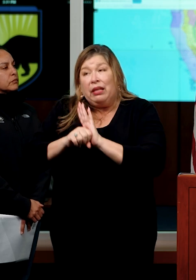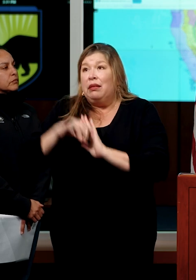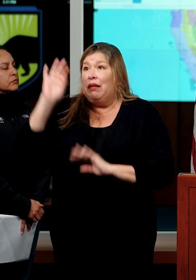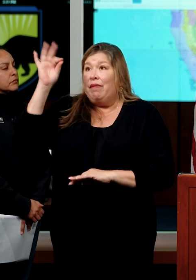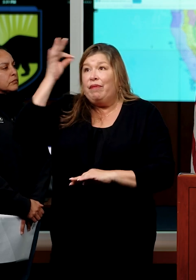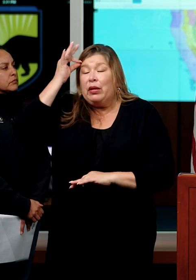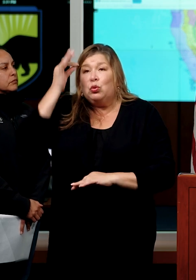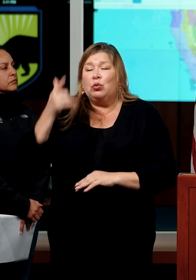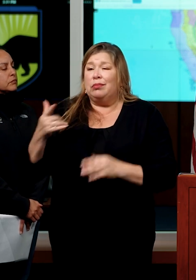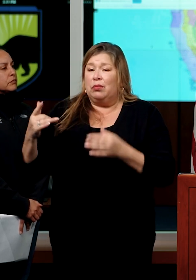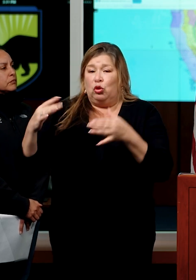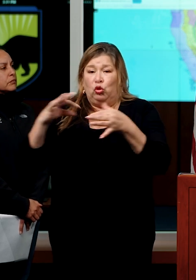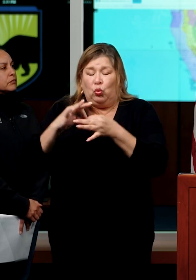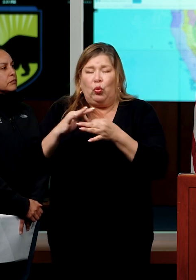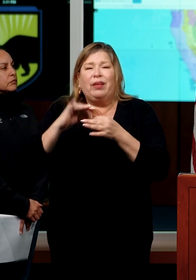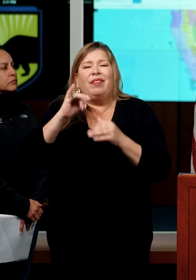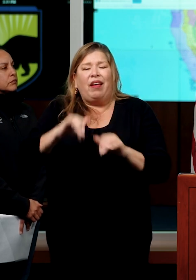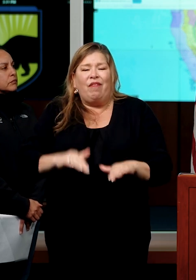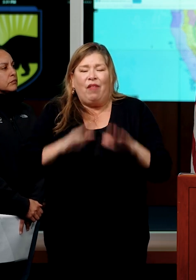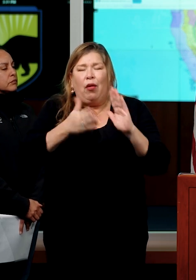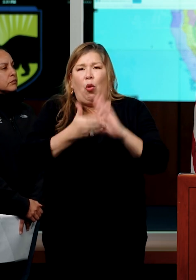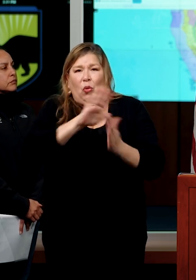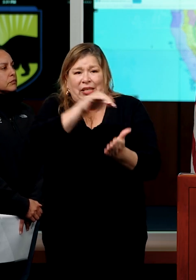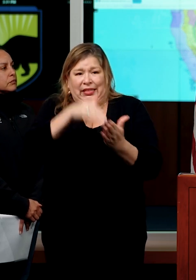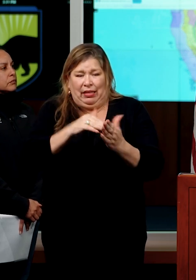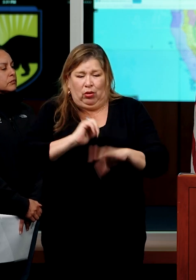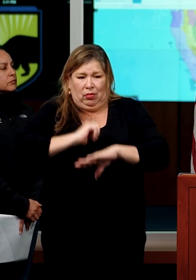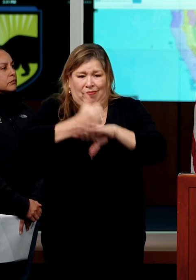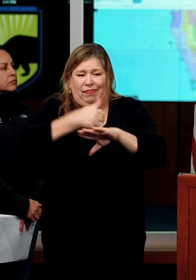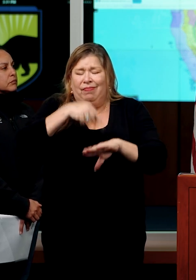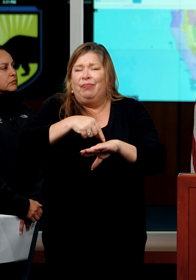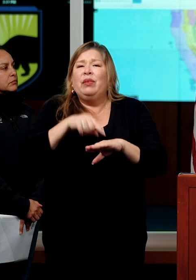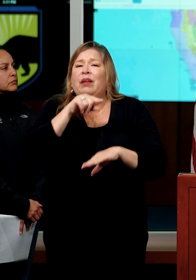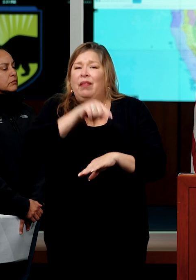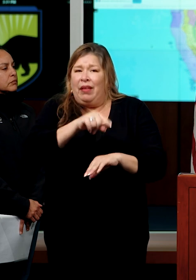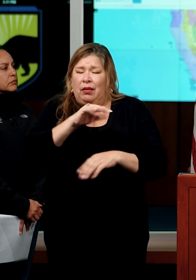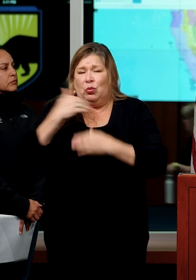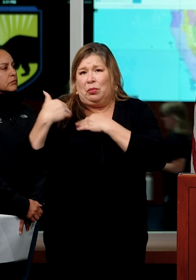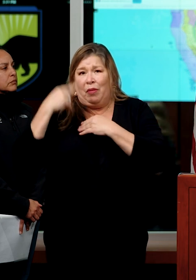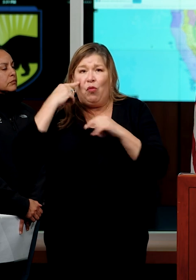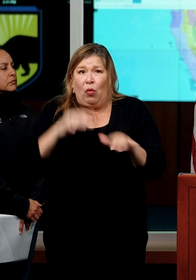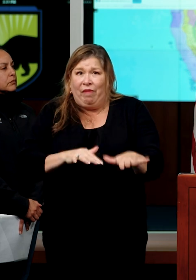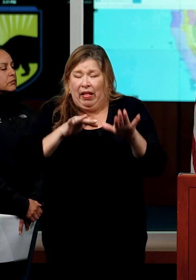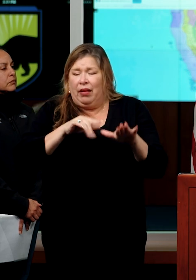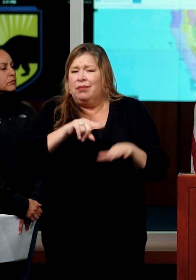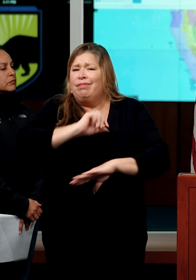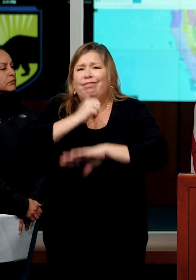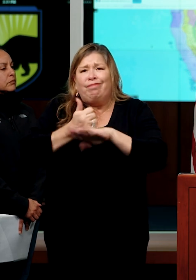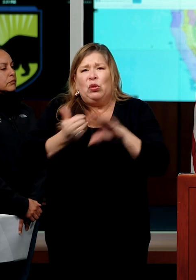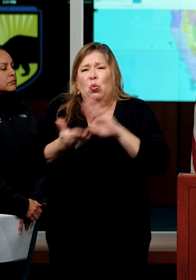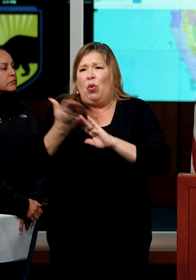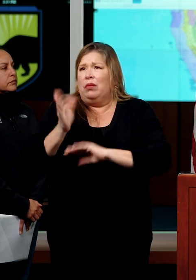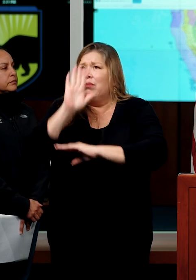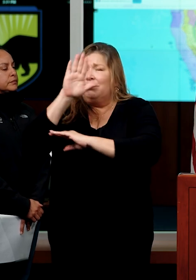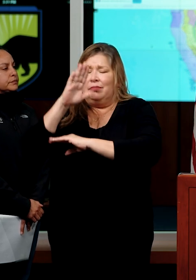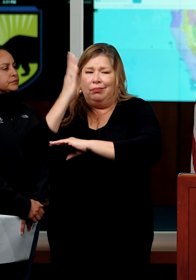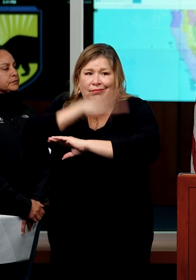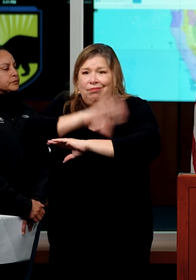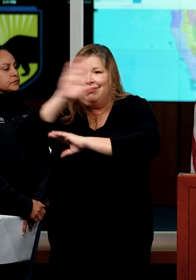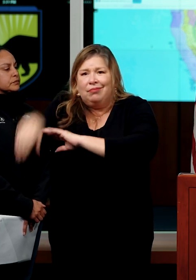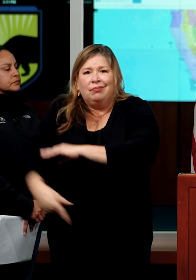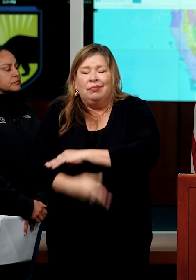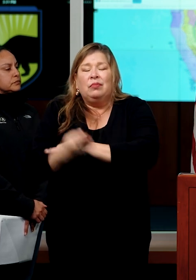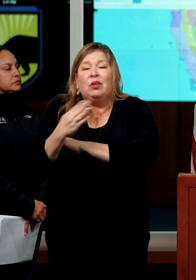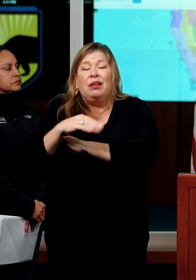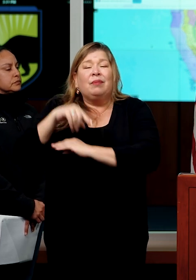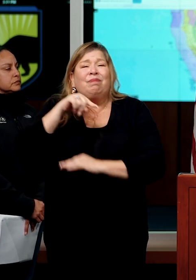joint flood operations center is fully operational on a 24-hour basis based here in Sacramento. That is where